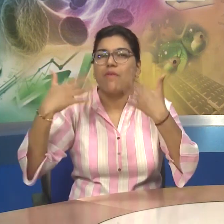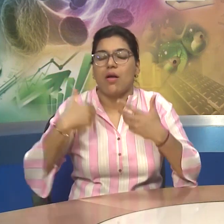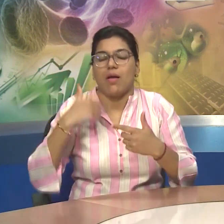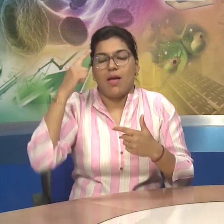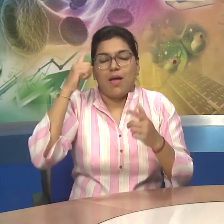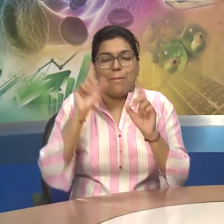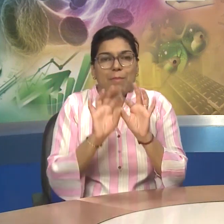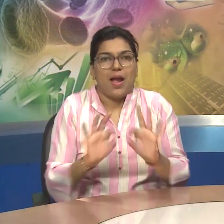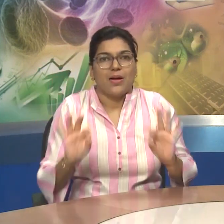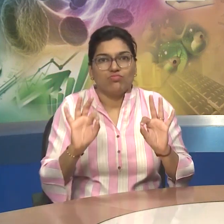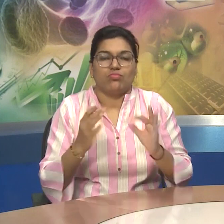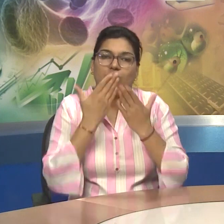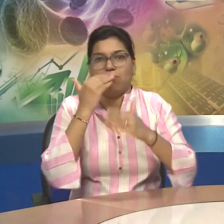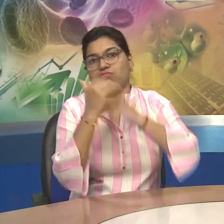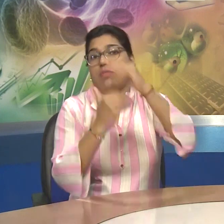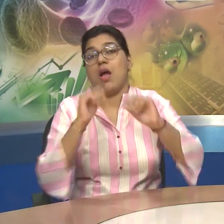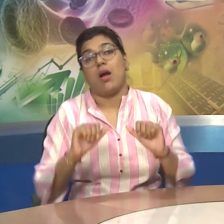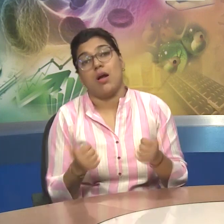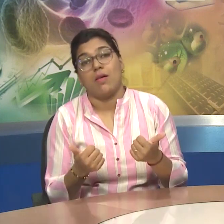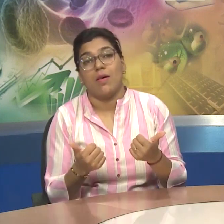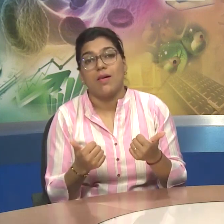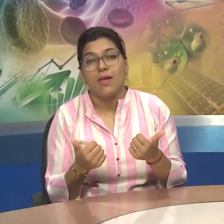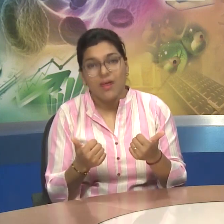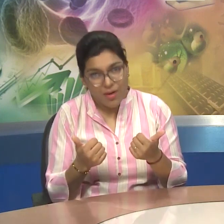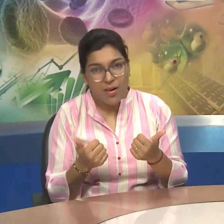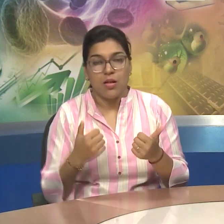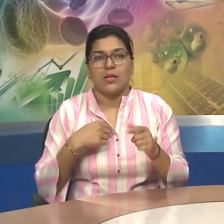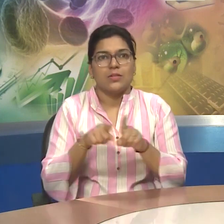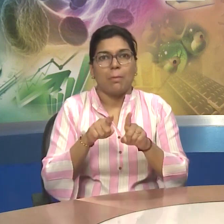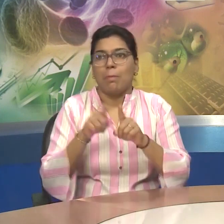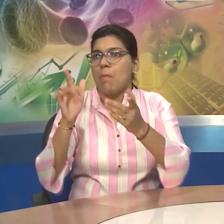Relaxed And Enjoy The Process